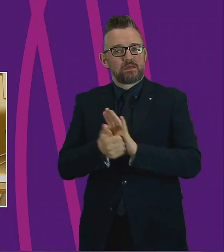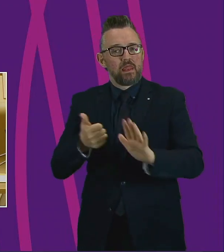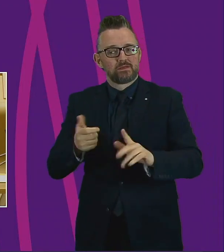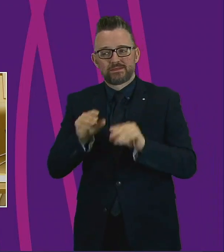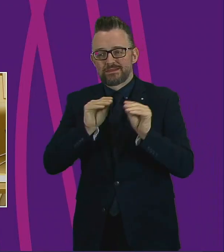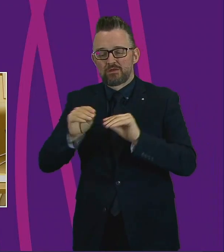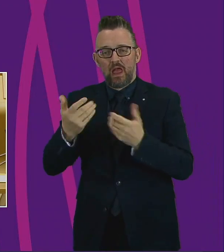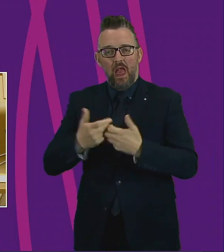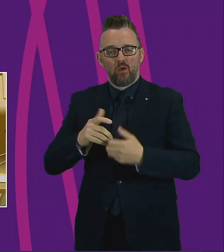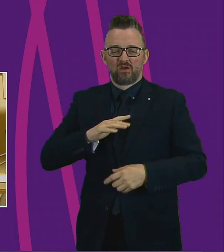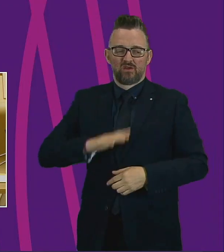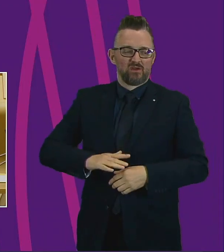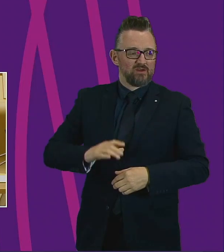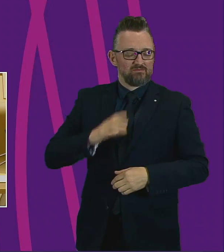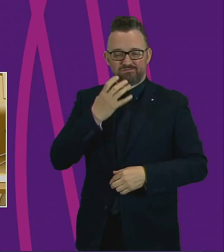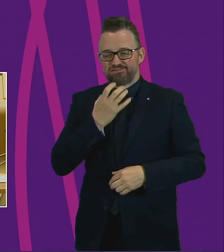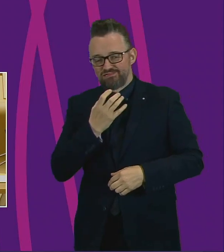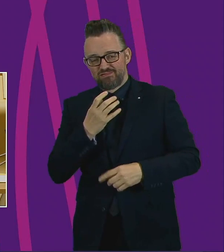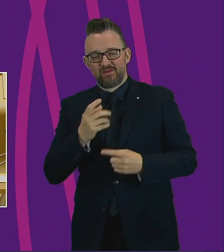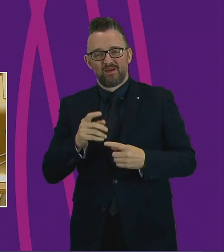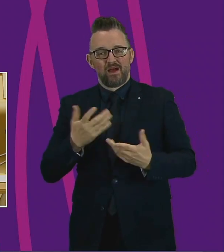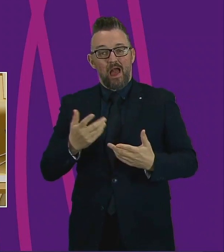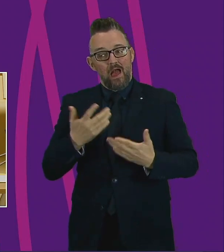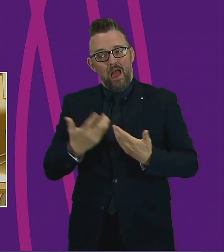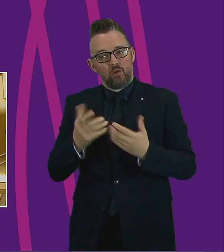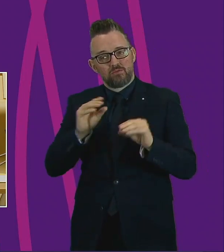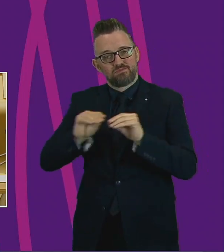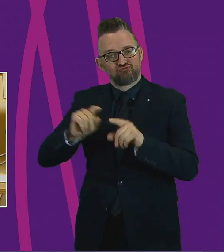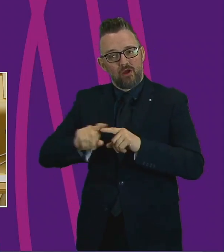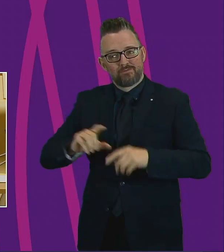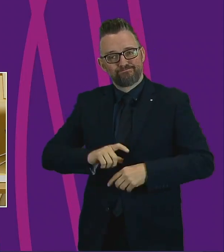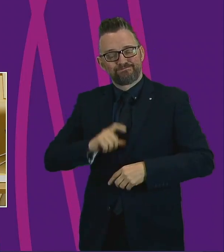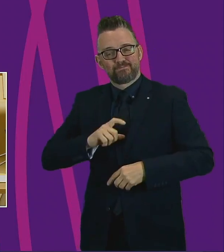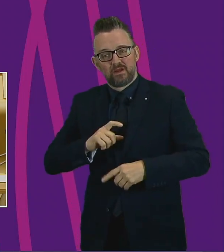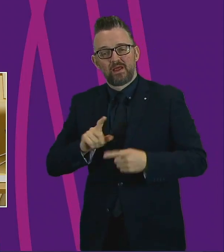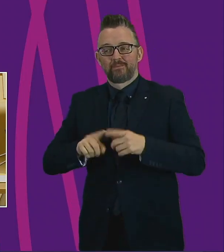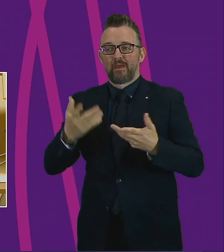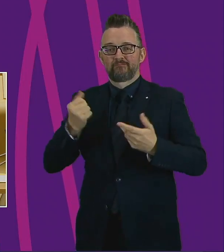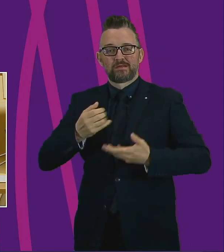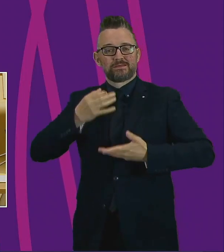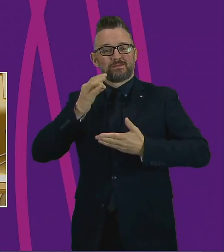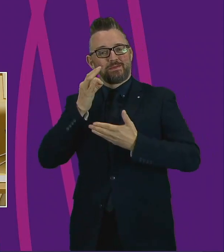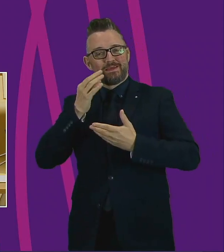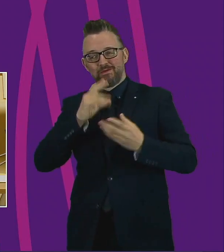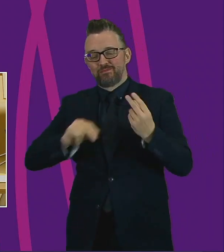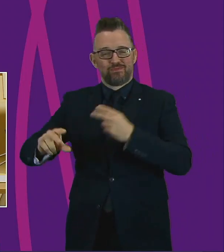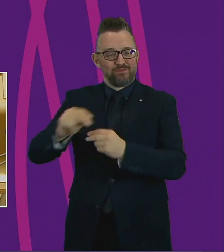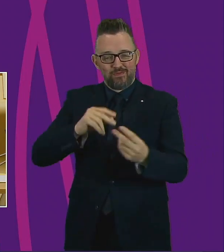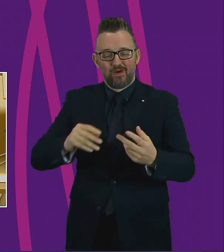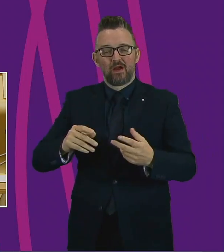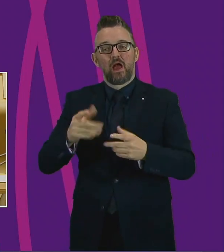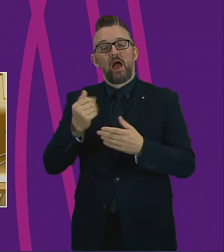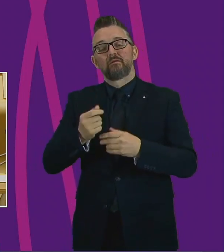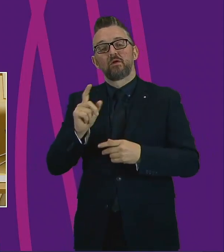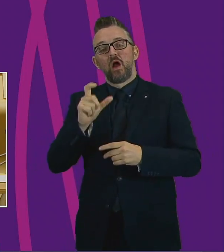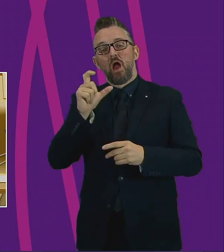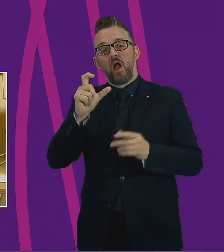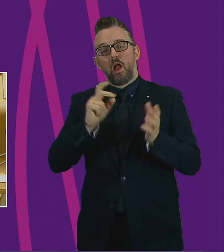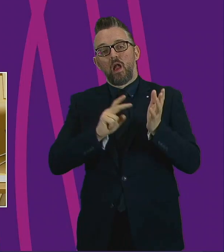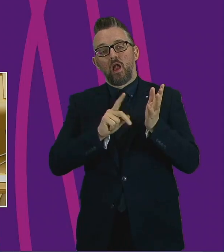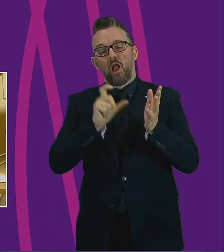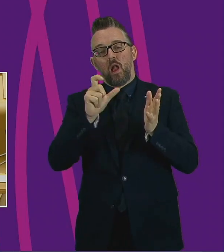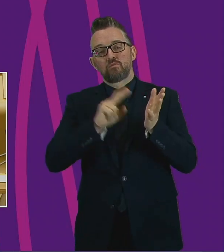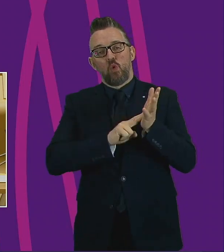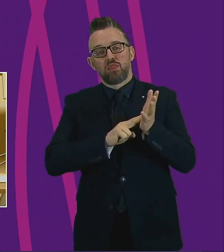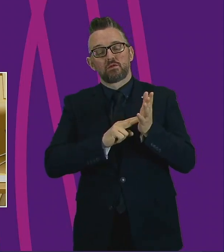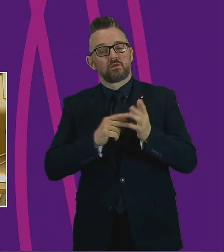We had a lunchtime cuppa and meditation session and later the superb Cumbernauld Living Landscape team will